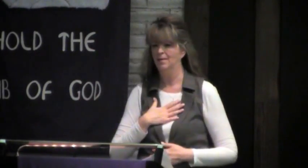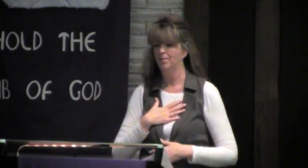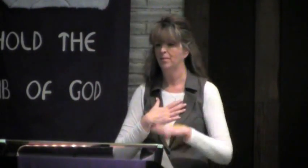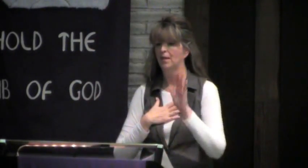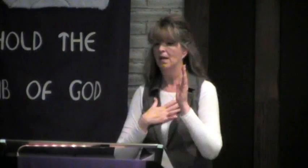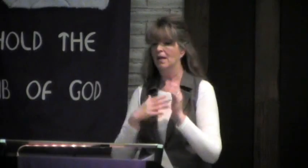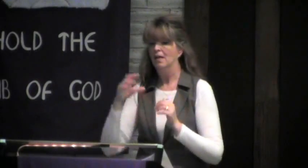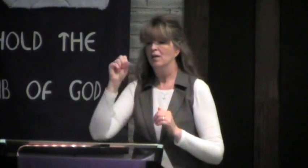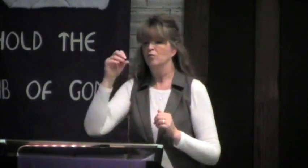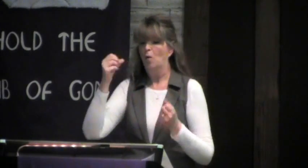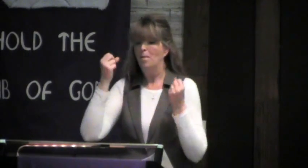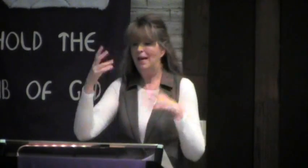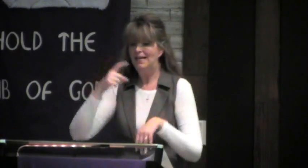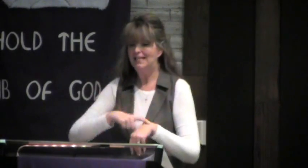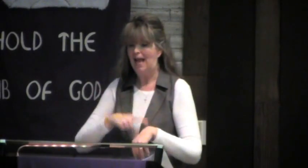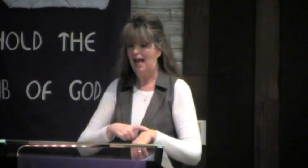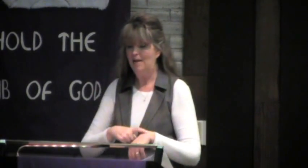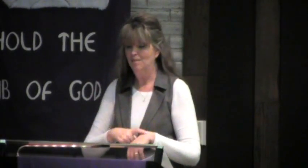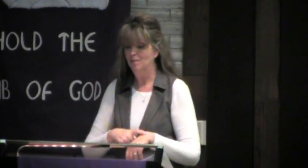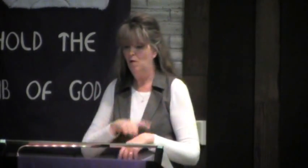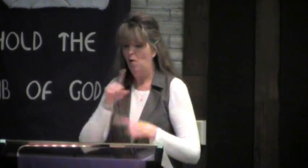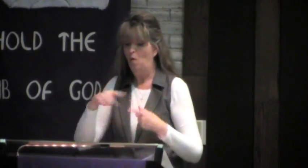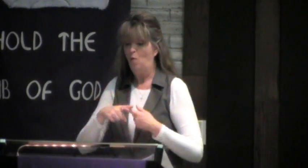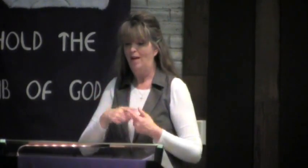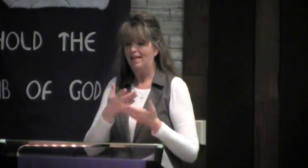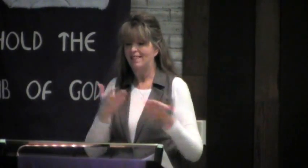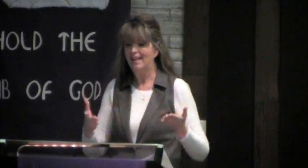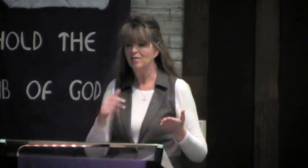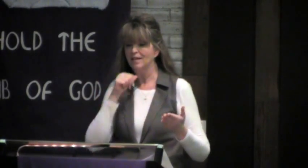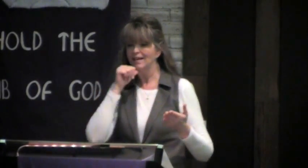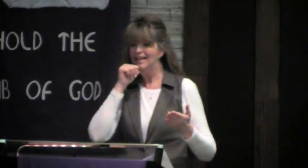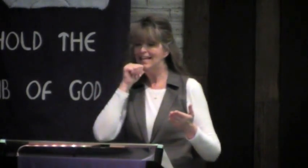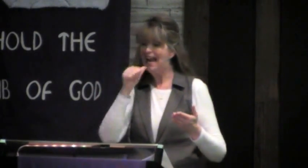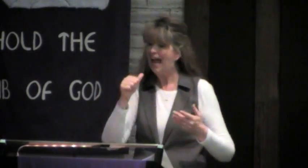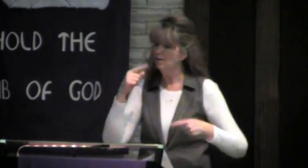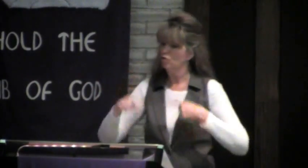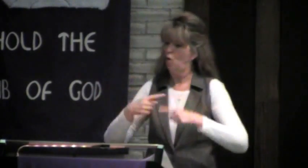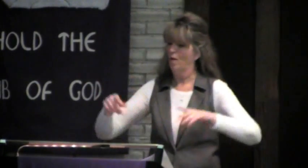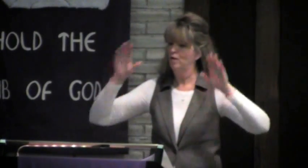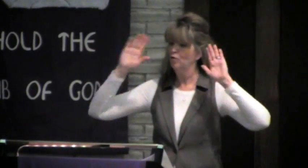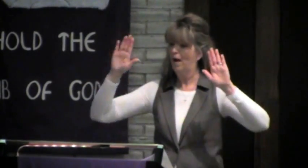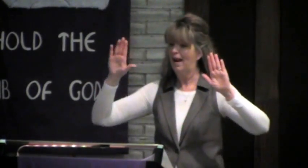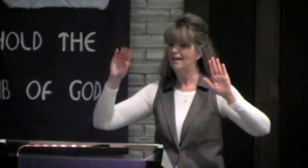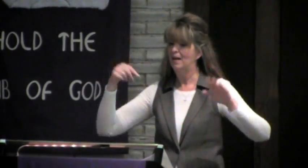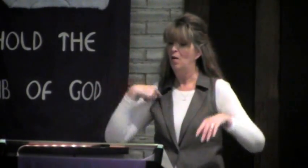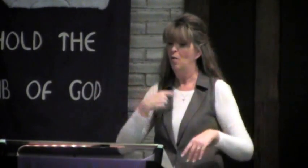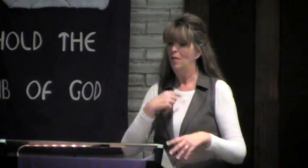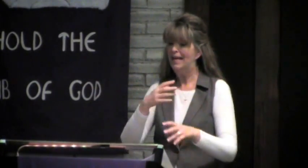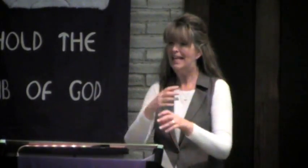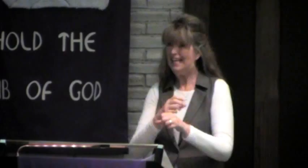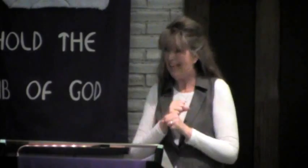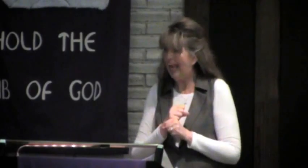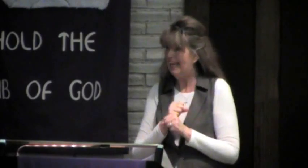look at God. Look at what God is doing. So often when things weren't going well,